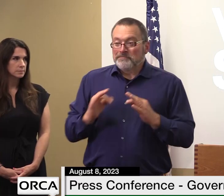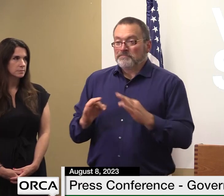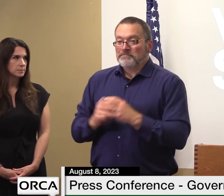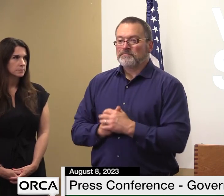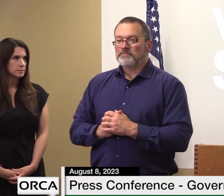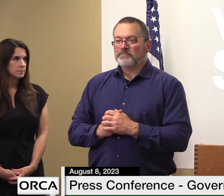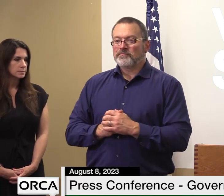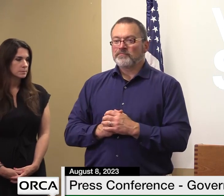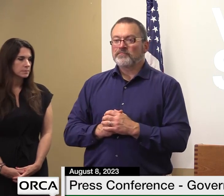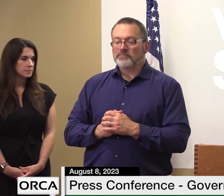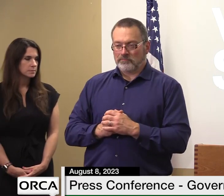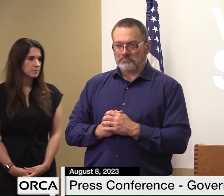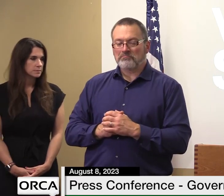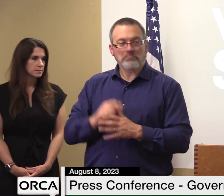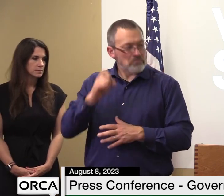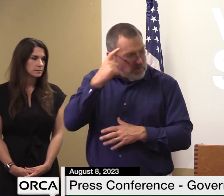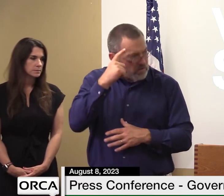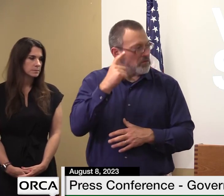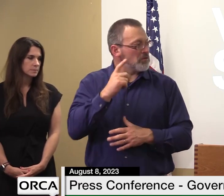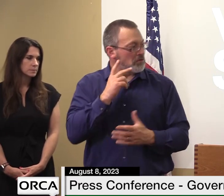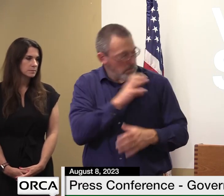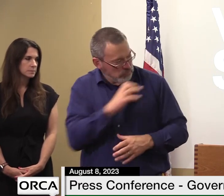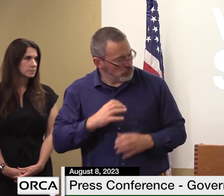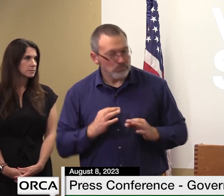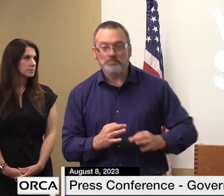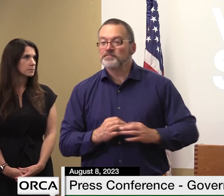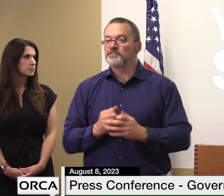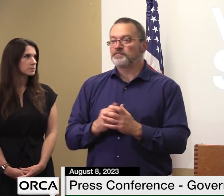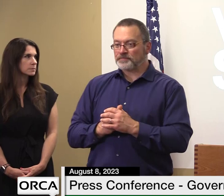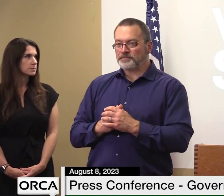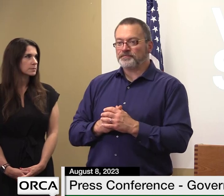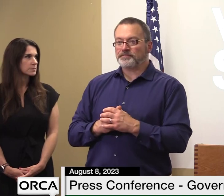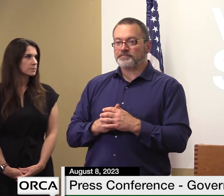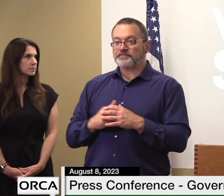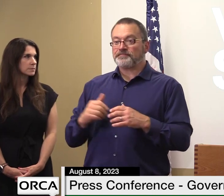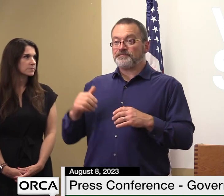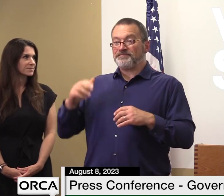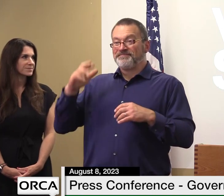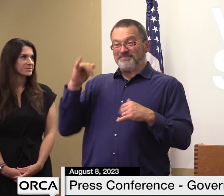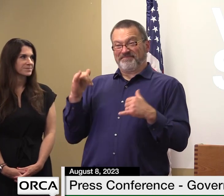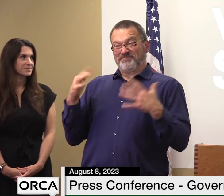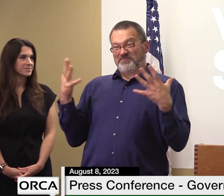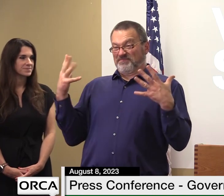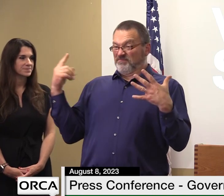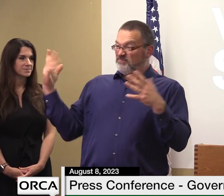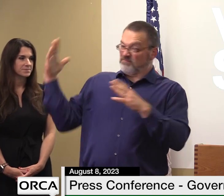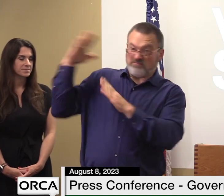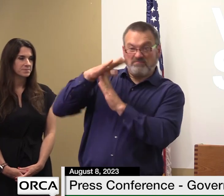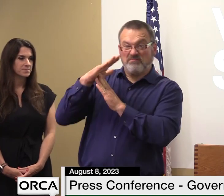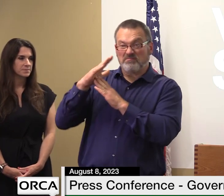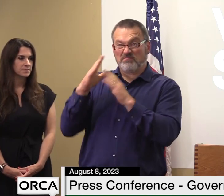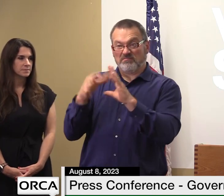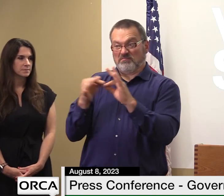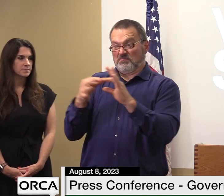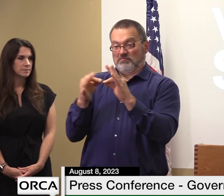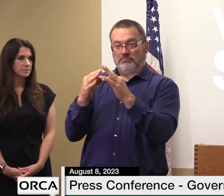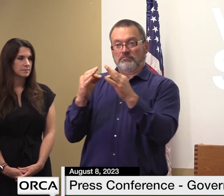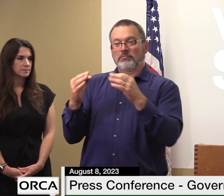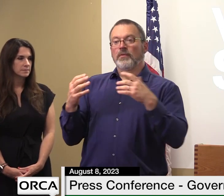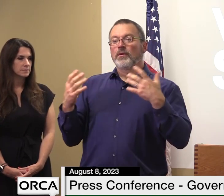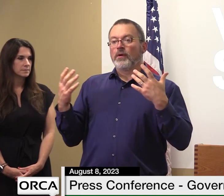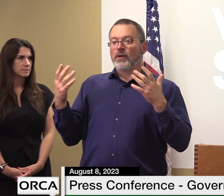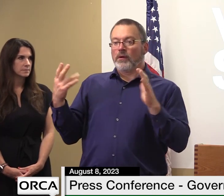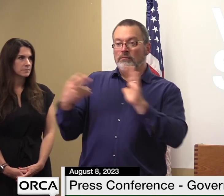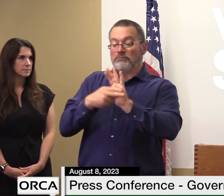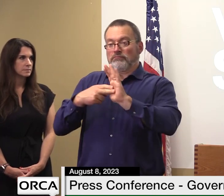good morning under the current major disaster declaration fema is supporting vermont to meet the immediate needs after the storms